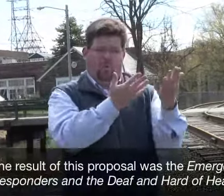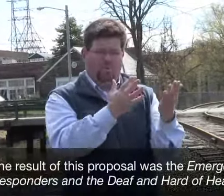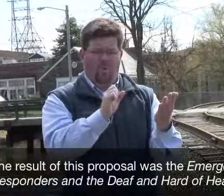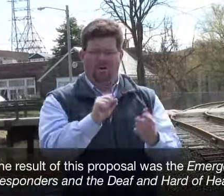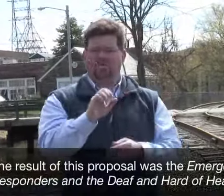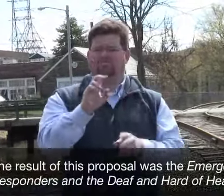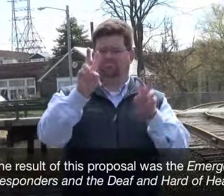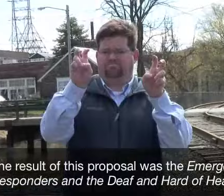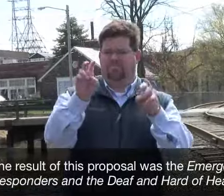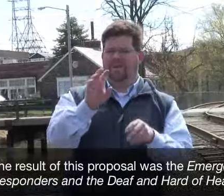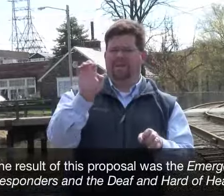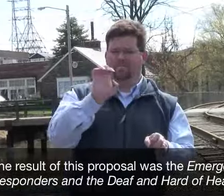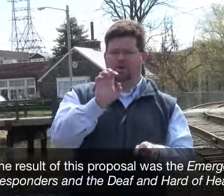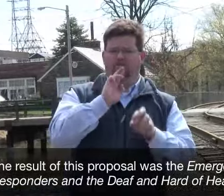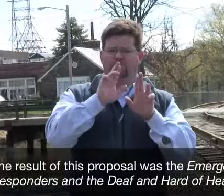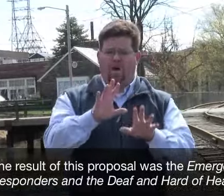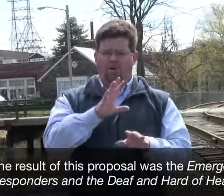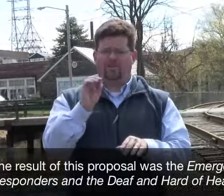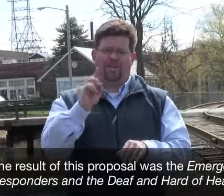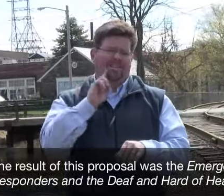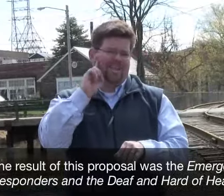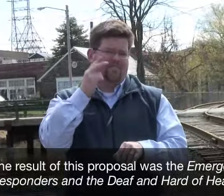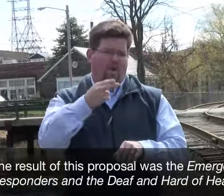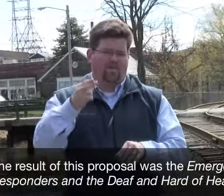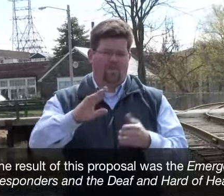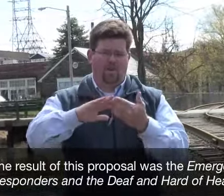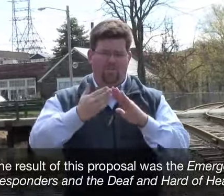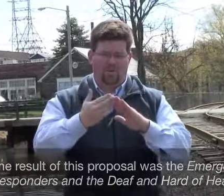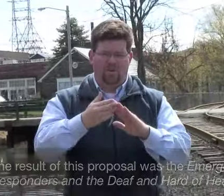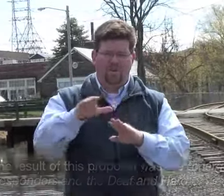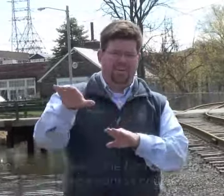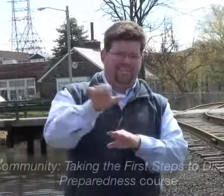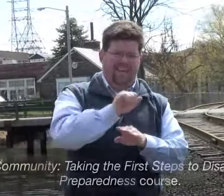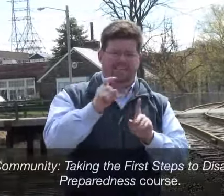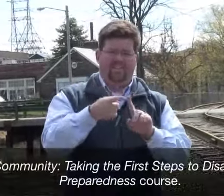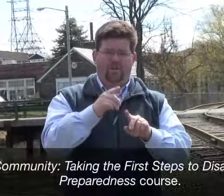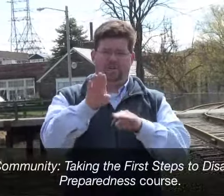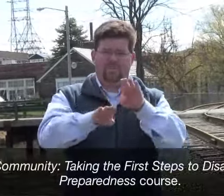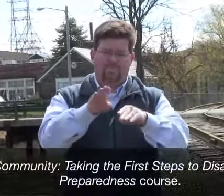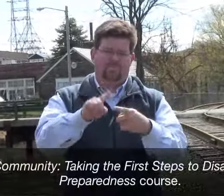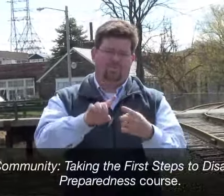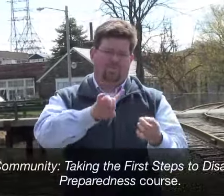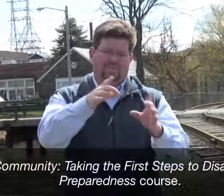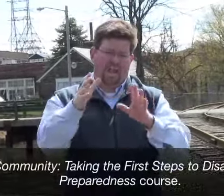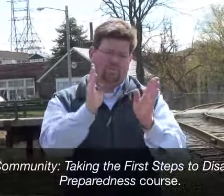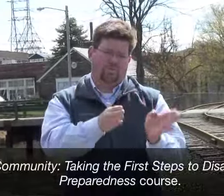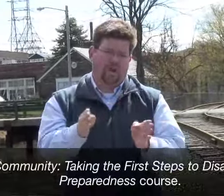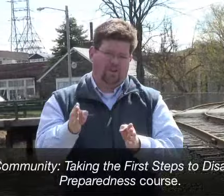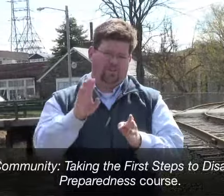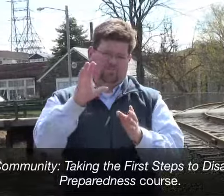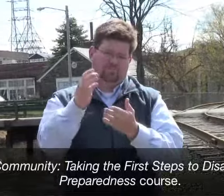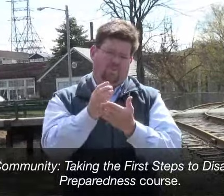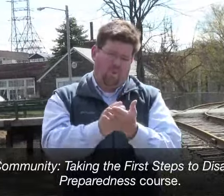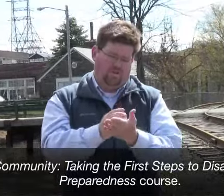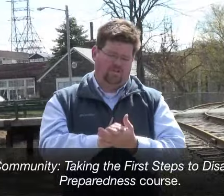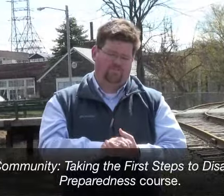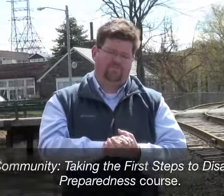The result of that proposal was about the emergency responders and the deaf and hard of hearing community taking the first step to disaster preparedness